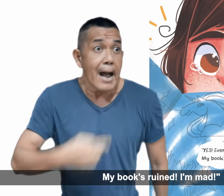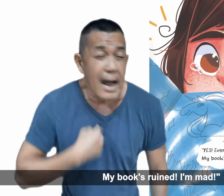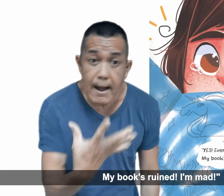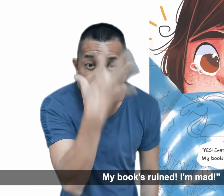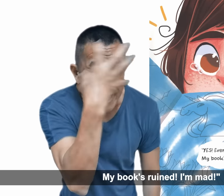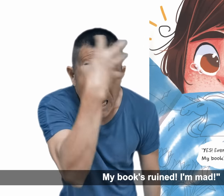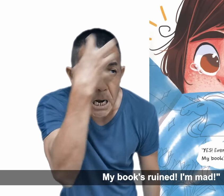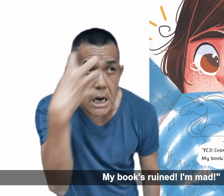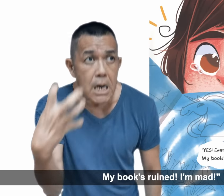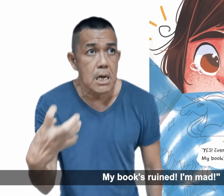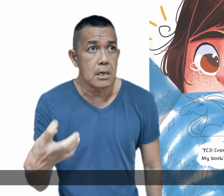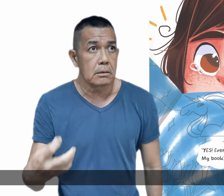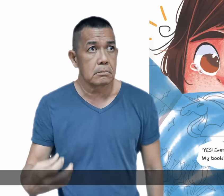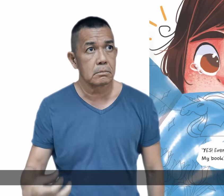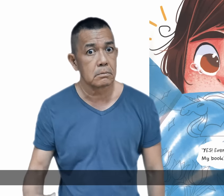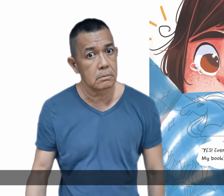I'm mad!